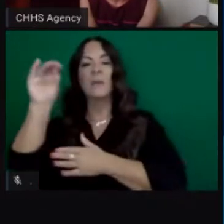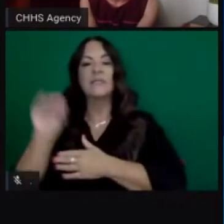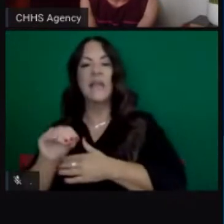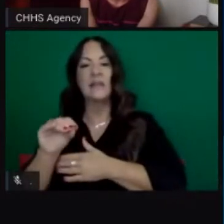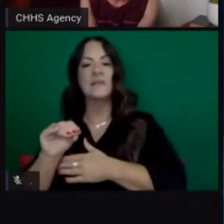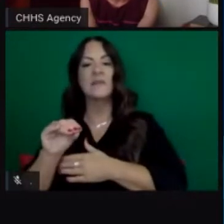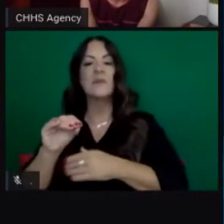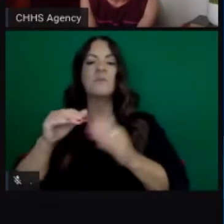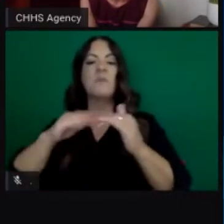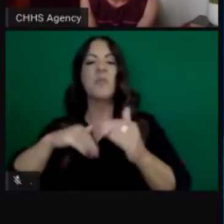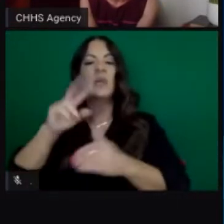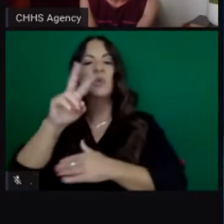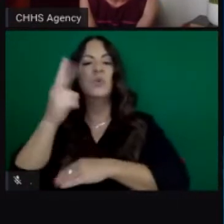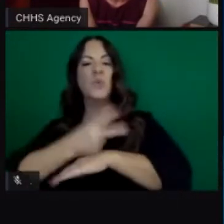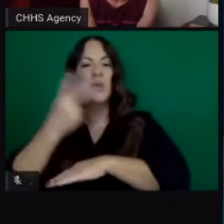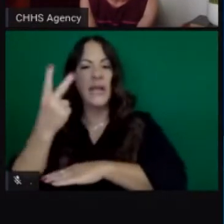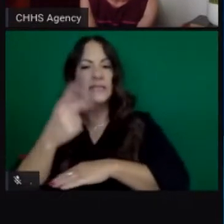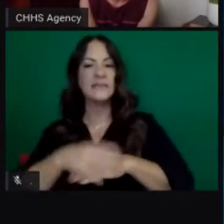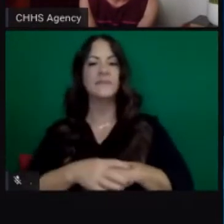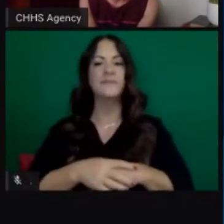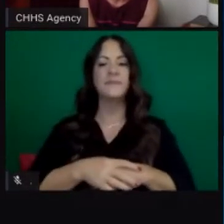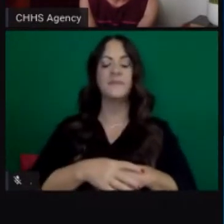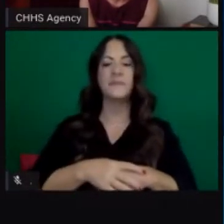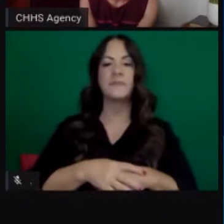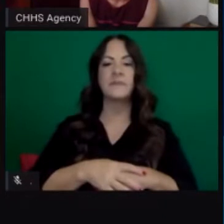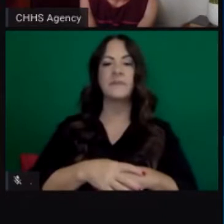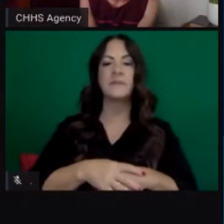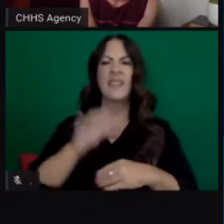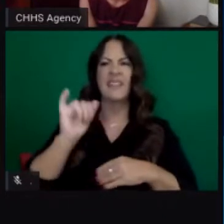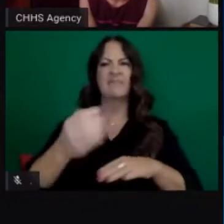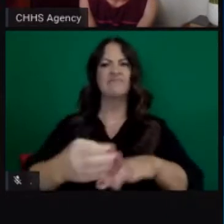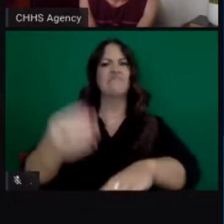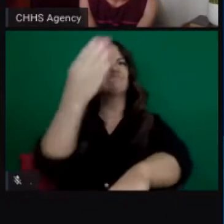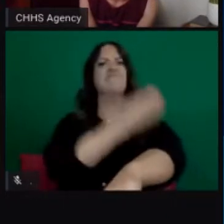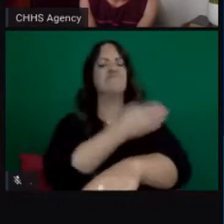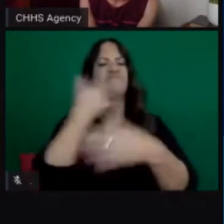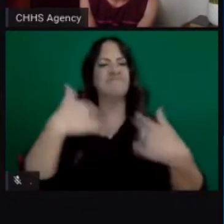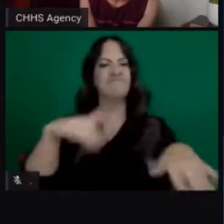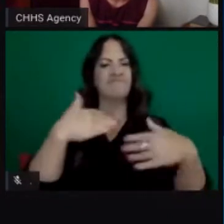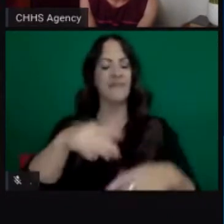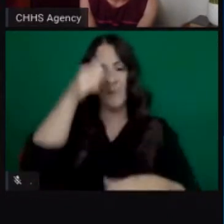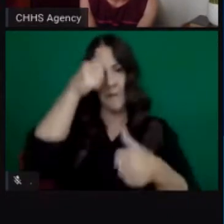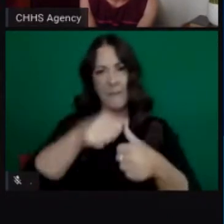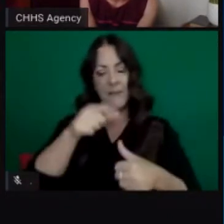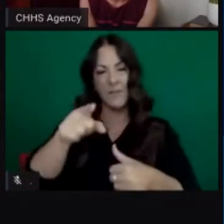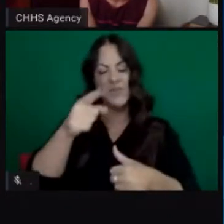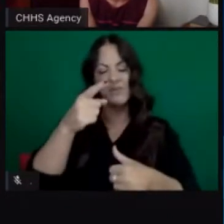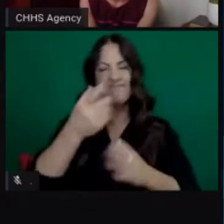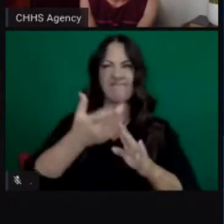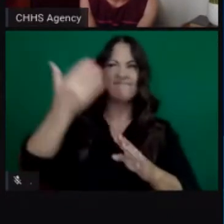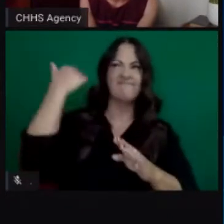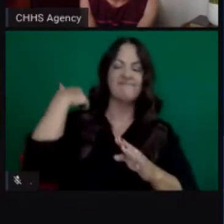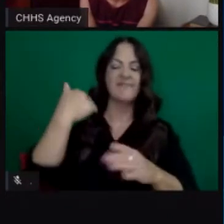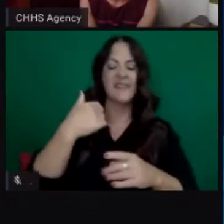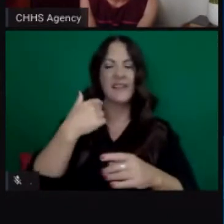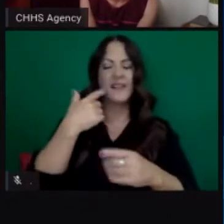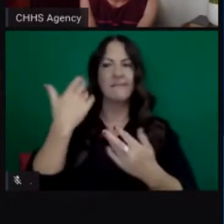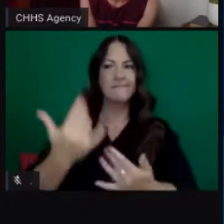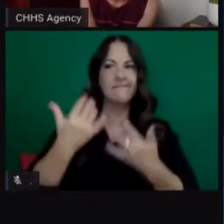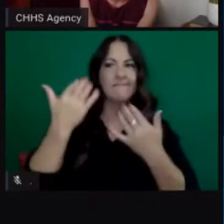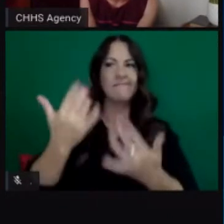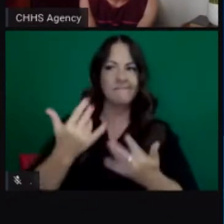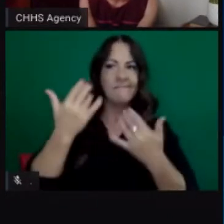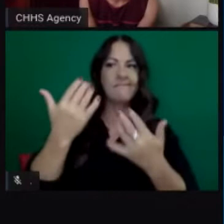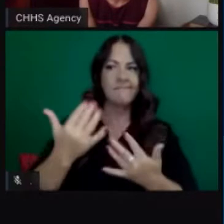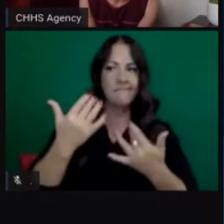state is 1.3 days. So this is huge progress. Many of you remember we were seeing long delays several weeks ago and again, we've made a great deal of